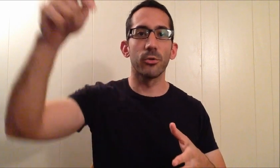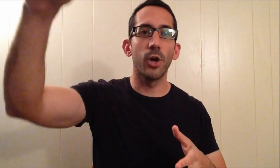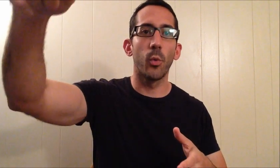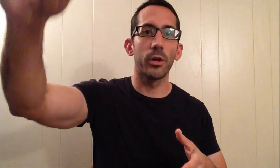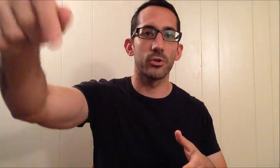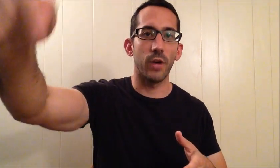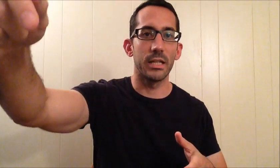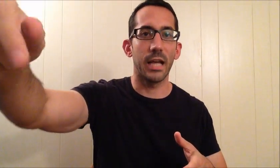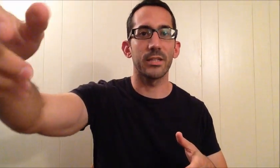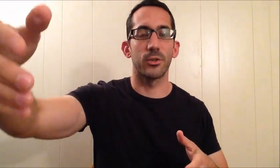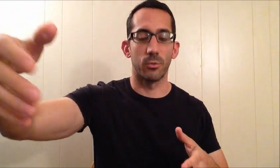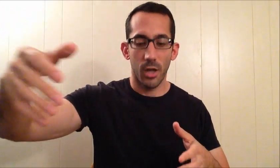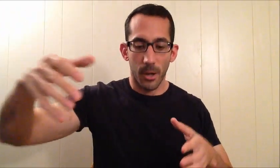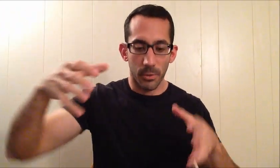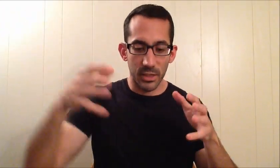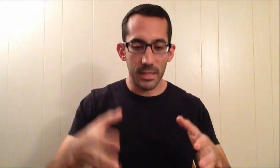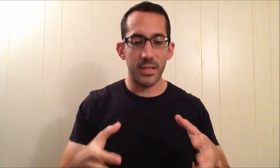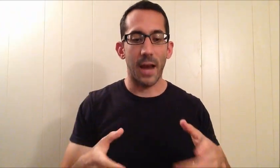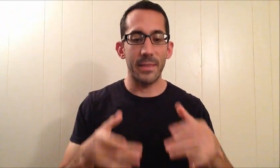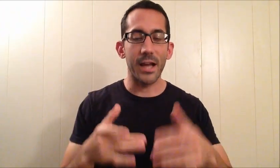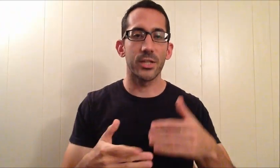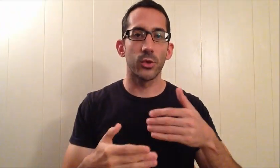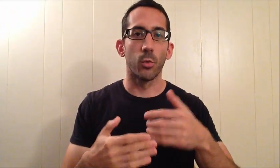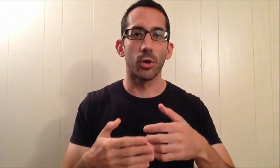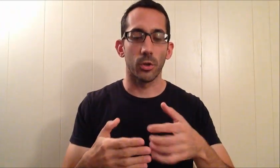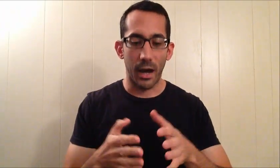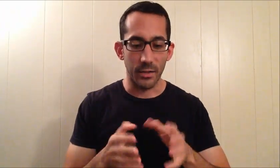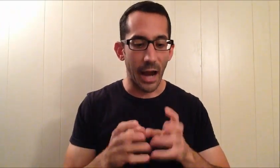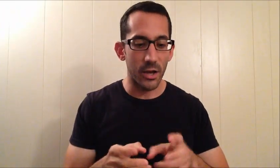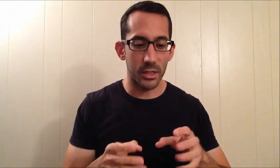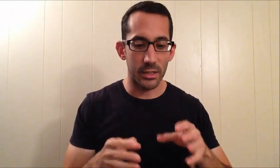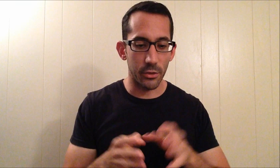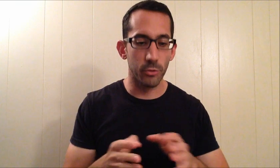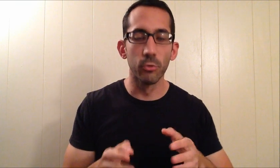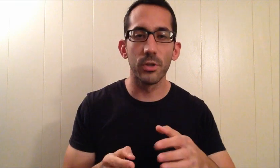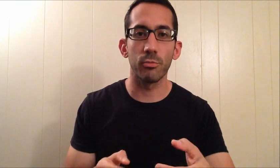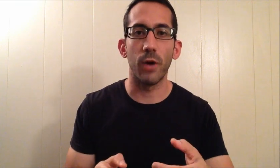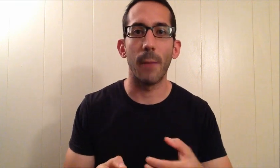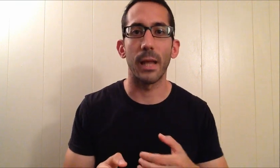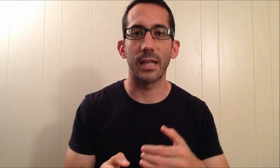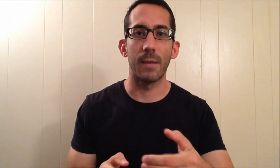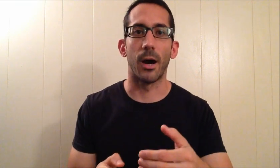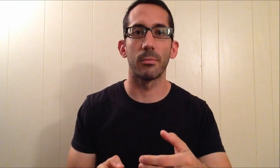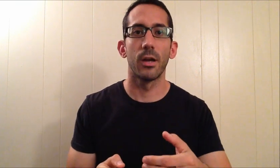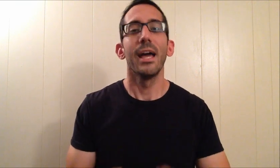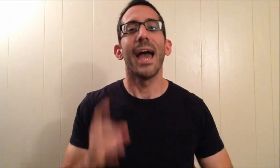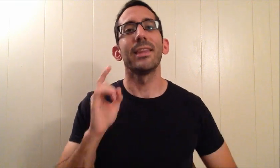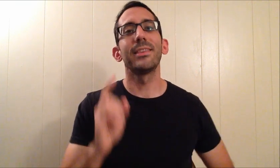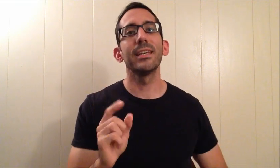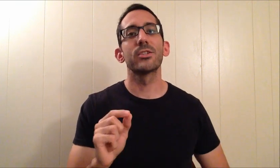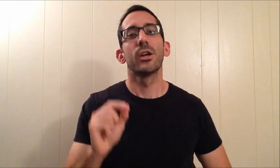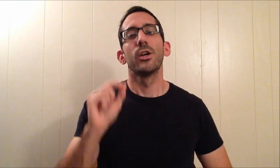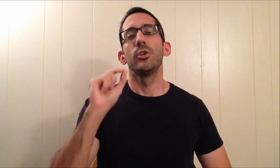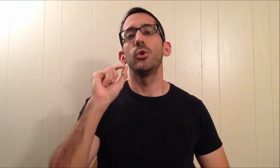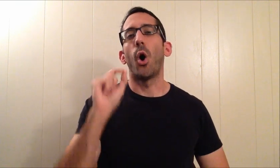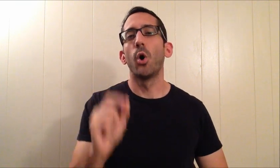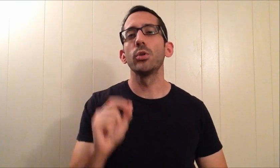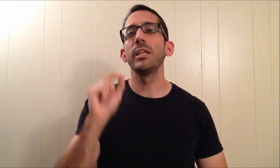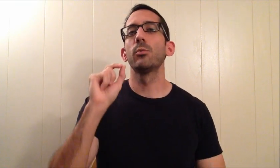still know where you're trying to get to. But in the meantime, now you just need to work around how you're going to get through this problem that came up. And the thing is, you only